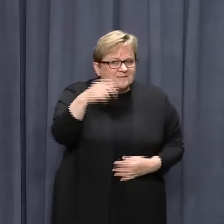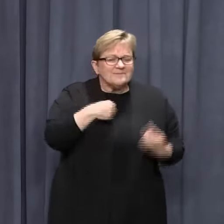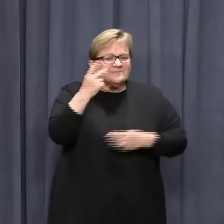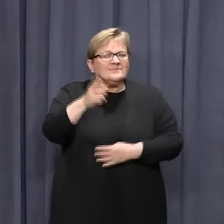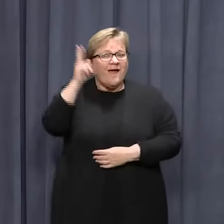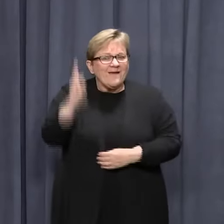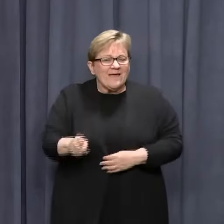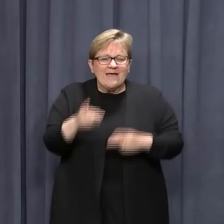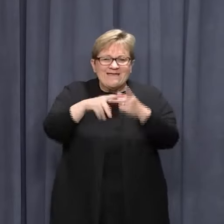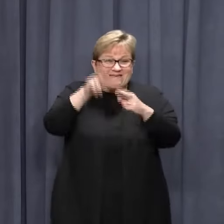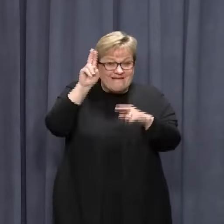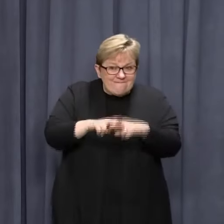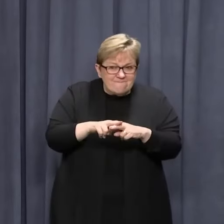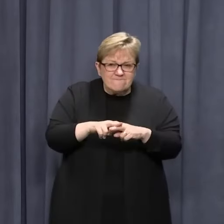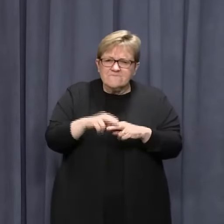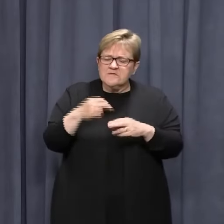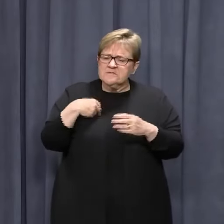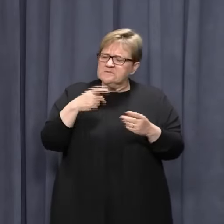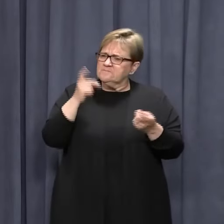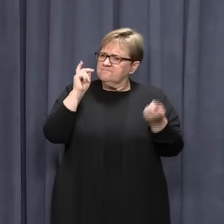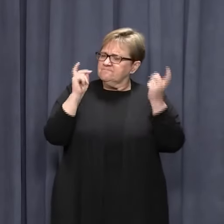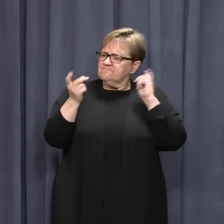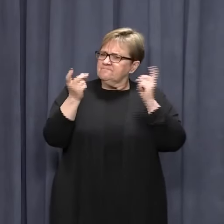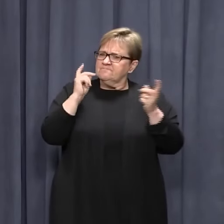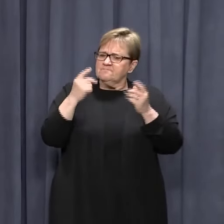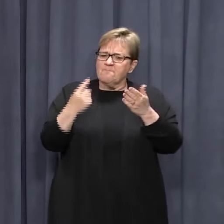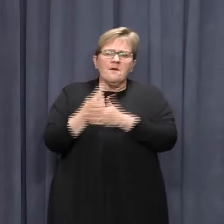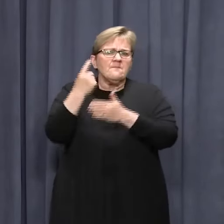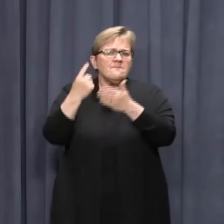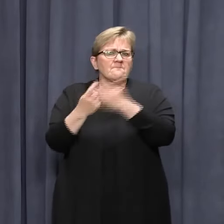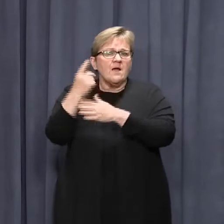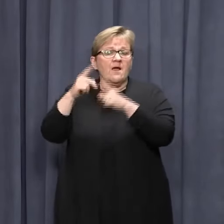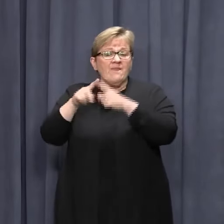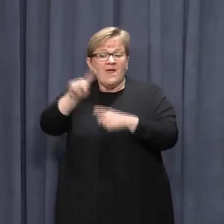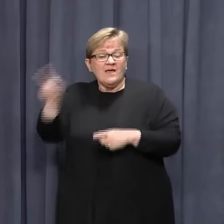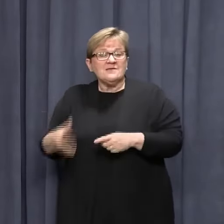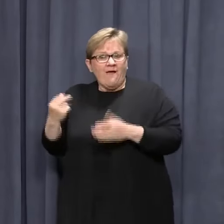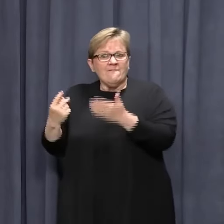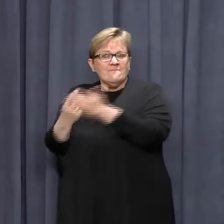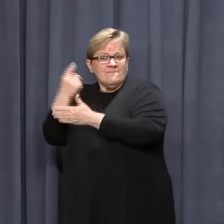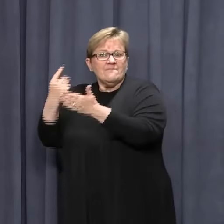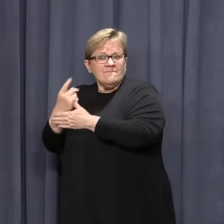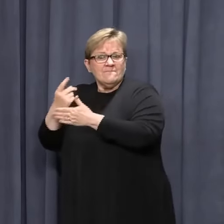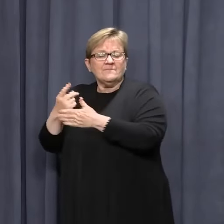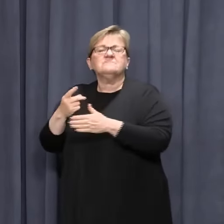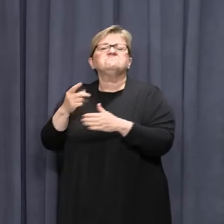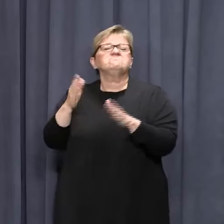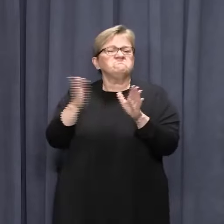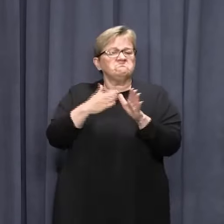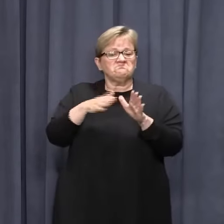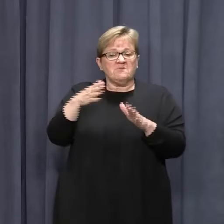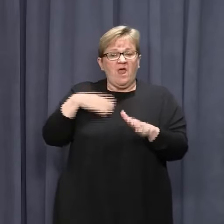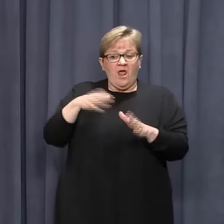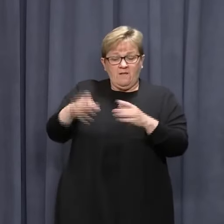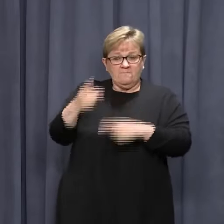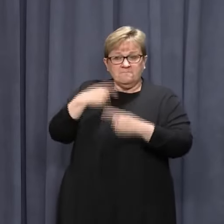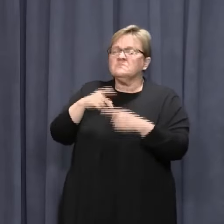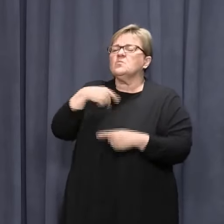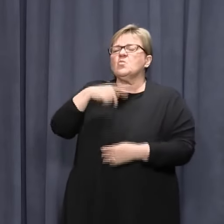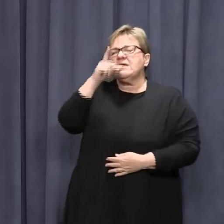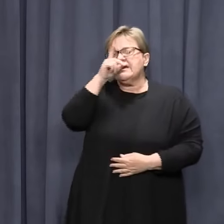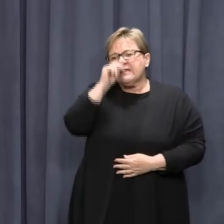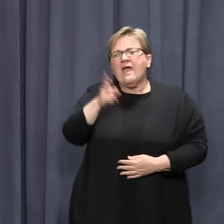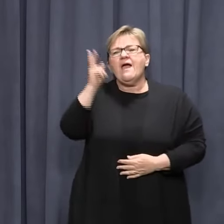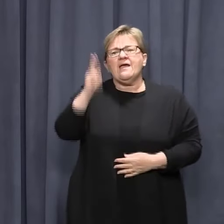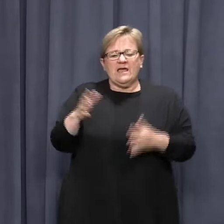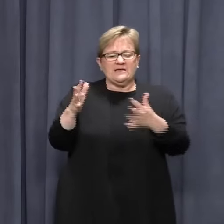if we have any concerns with future outbreaks in the east, then subject to health advice, we can put the hard